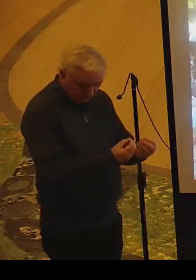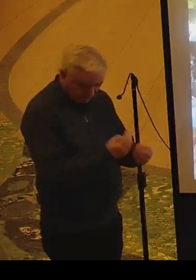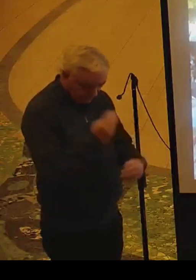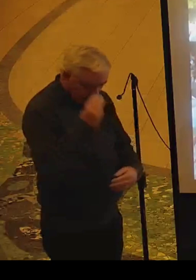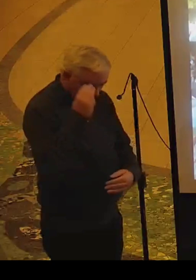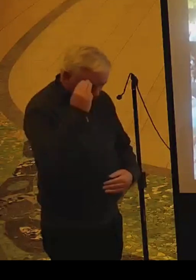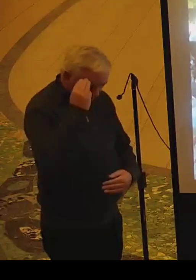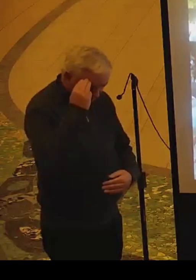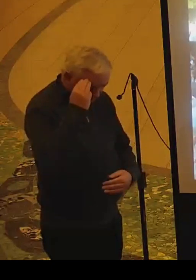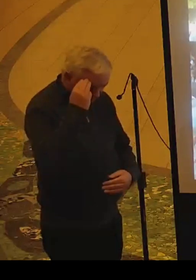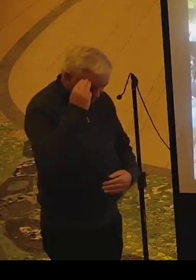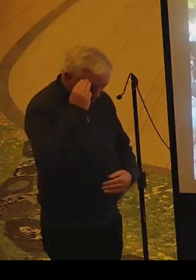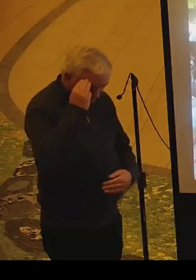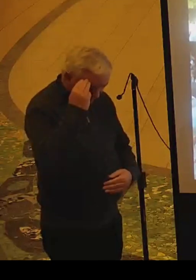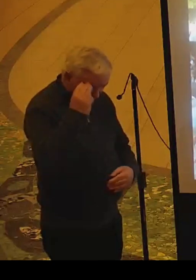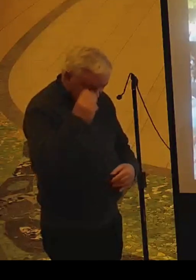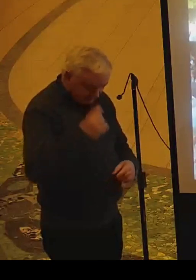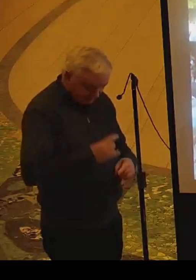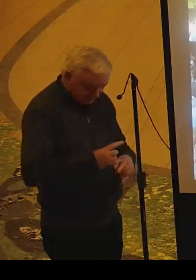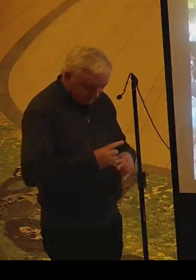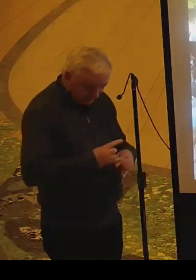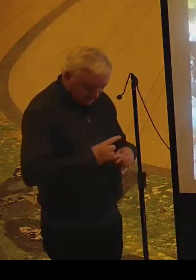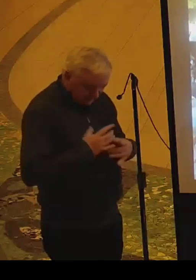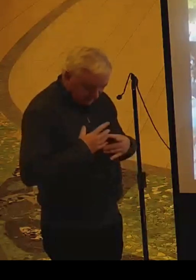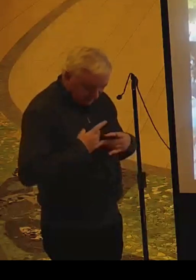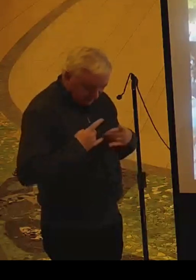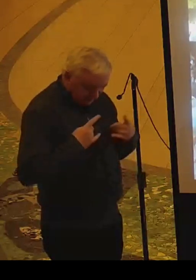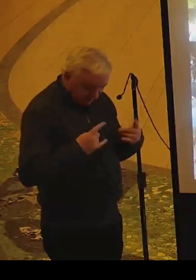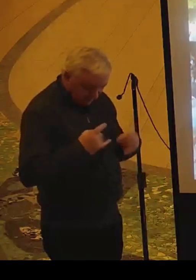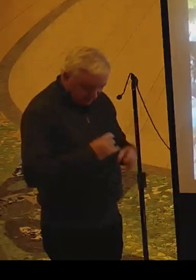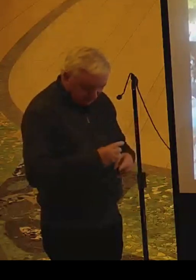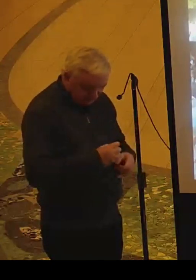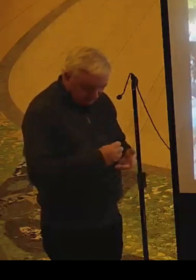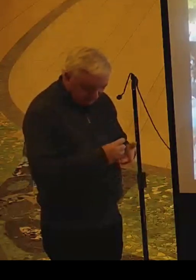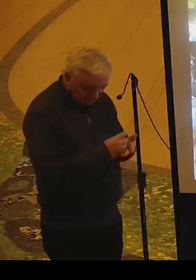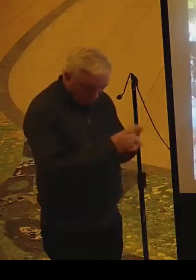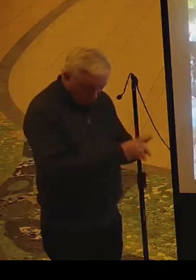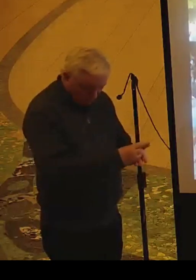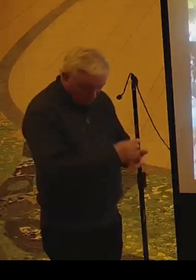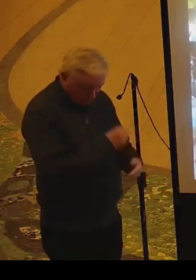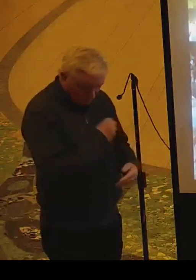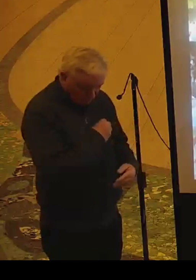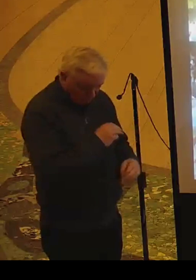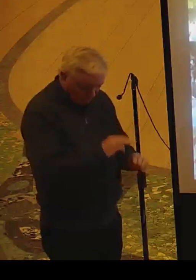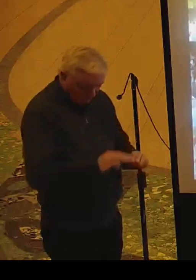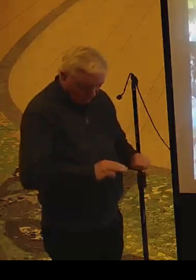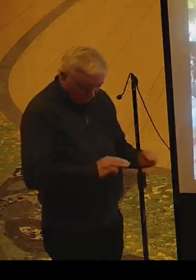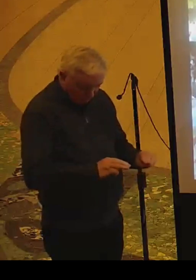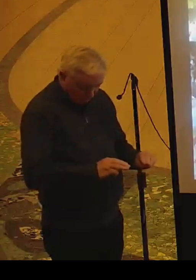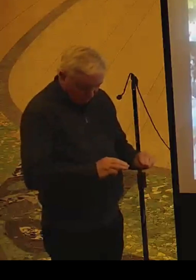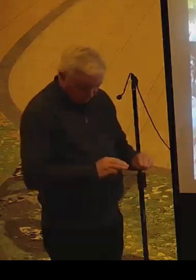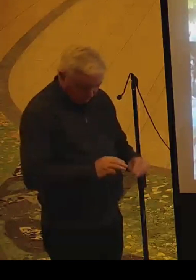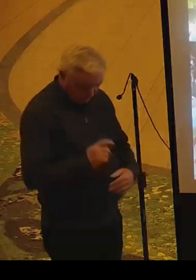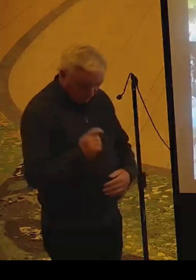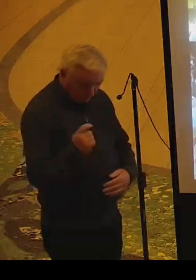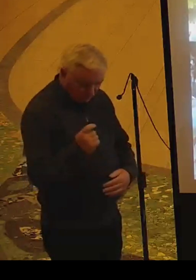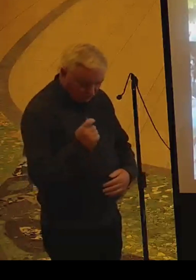to offer mental health support to people.